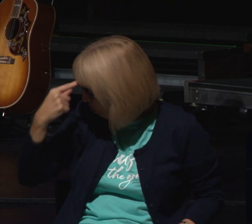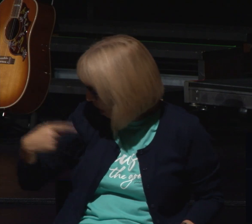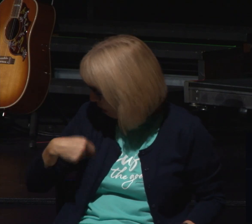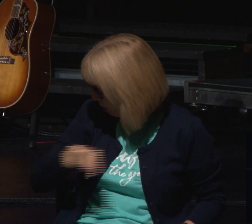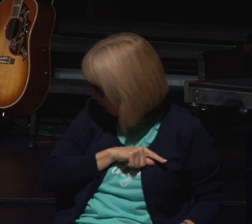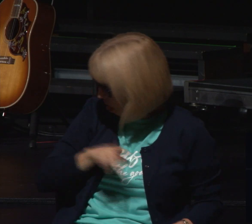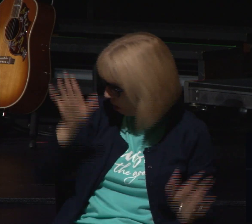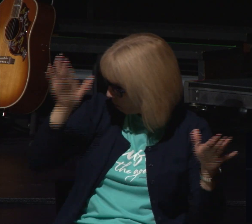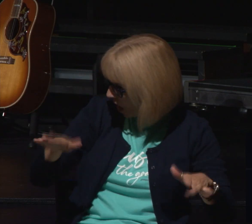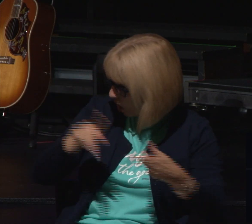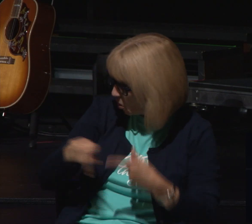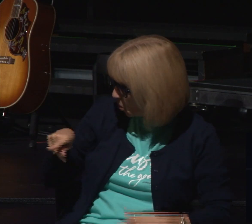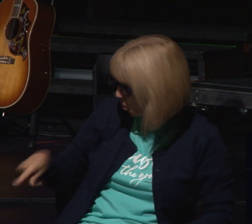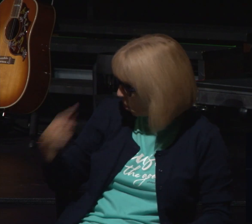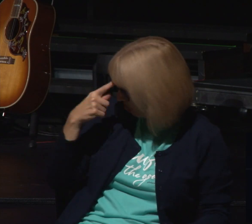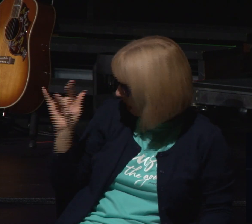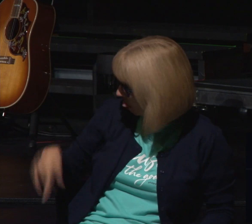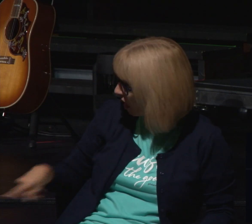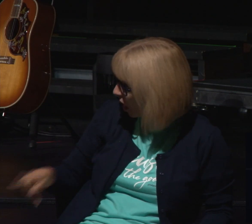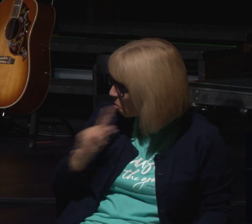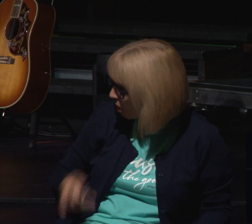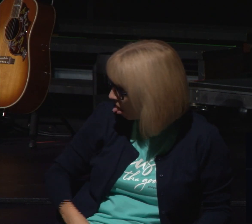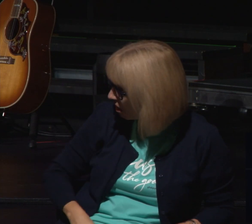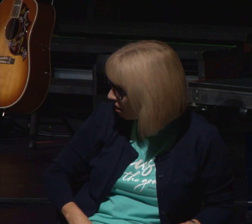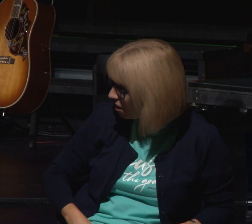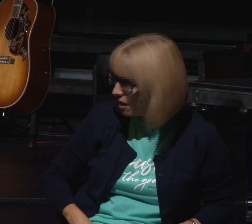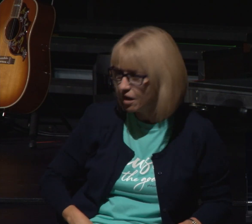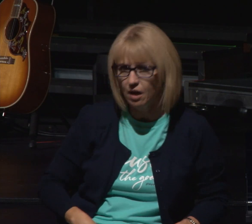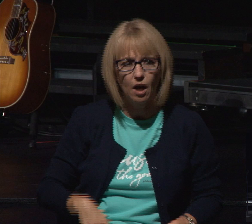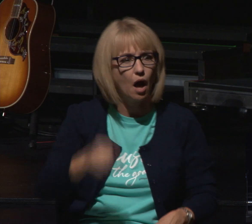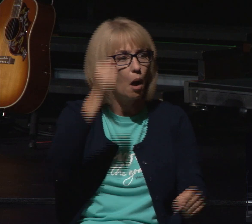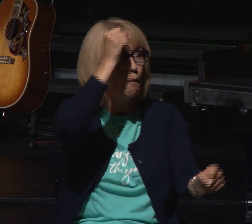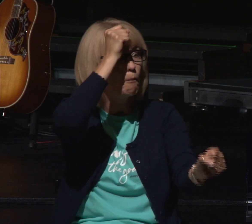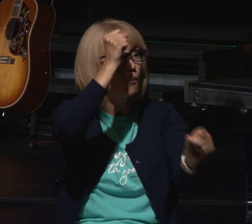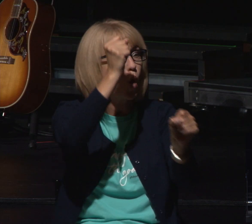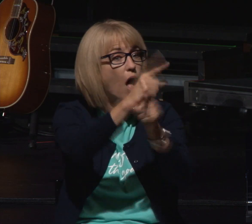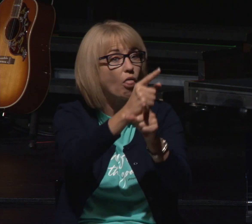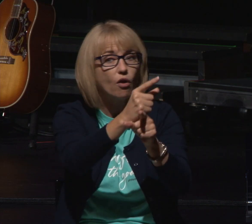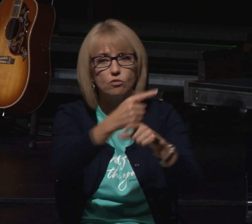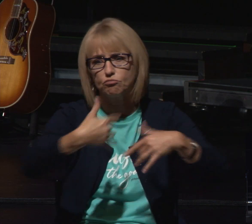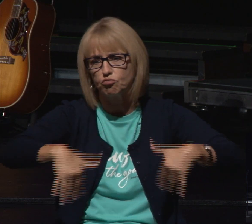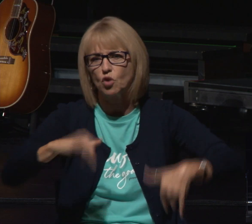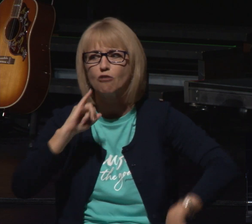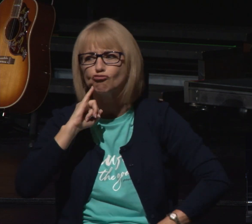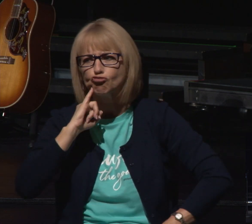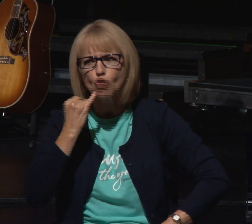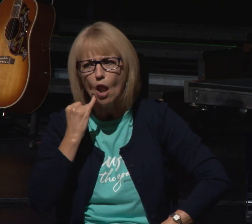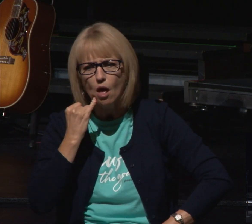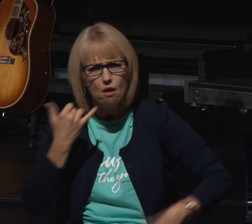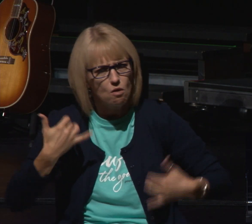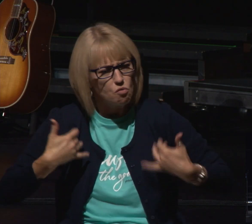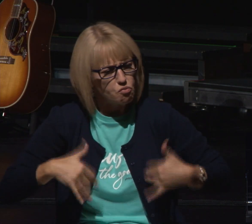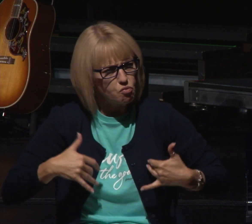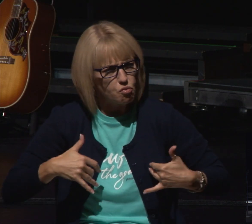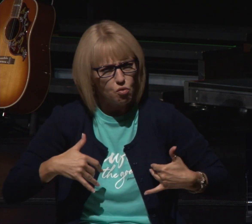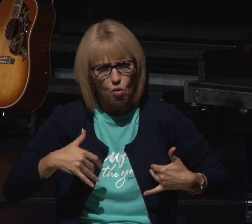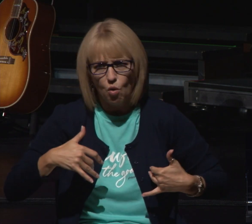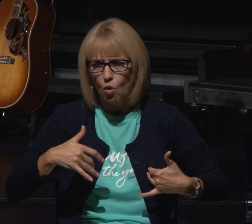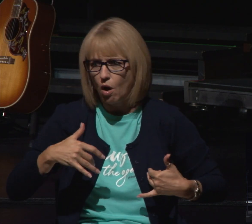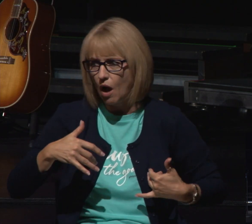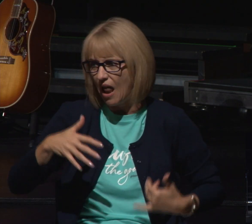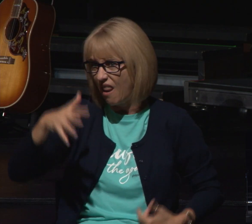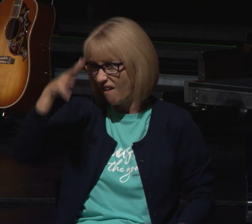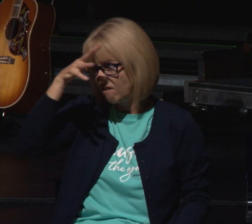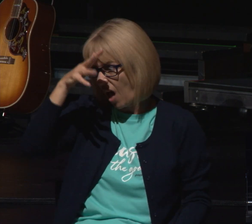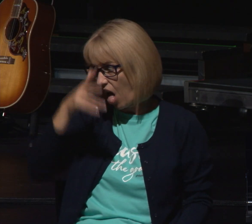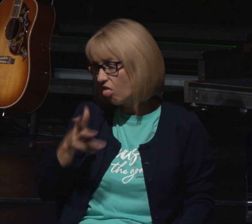bow down before you and the response verse 11 his brothers were jealous of him and his father kept the matter in